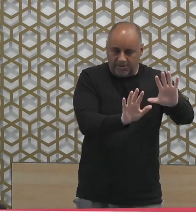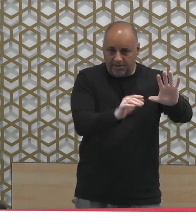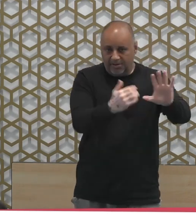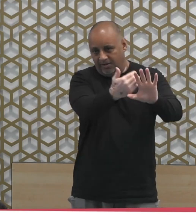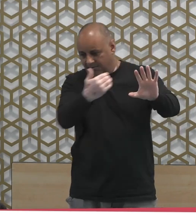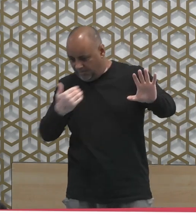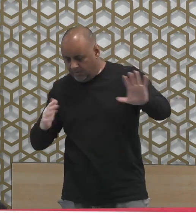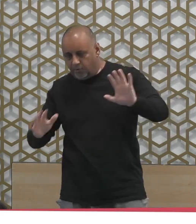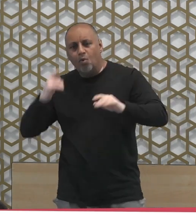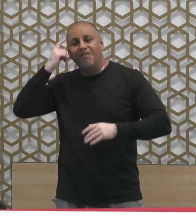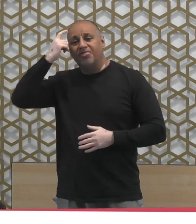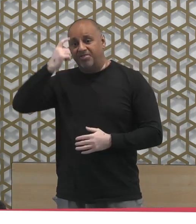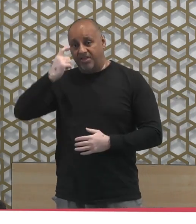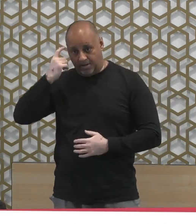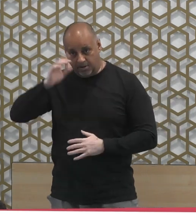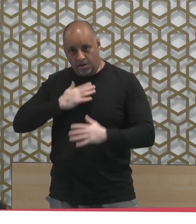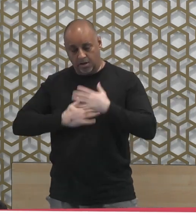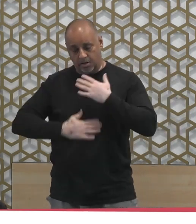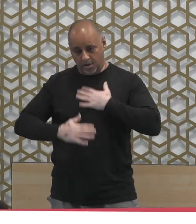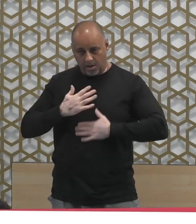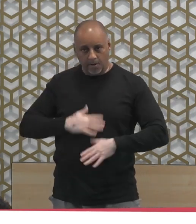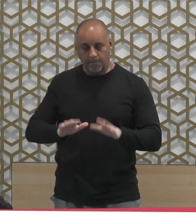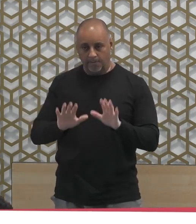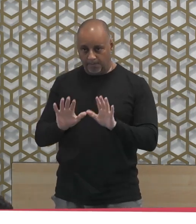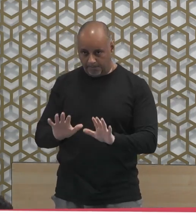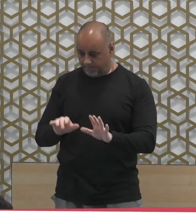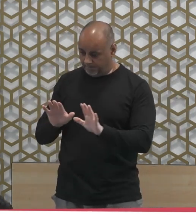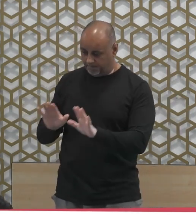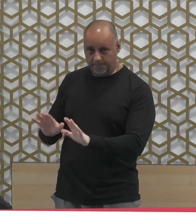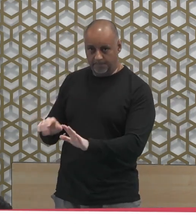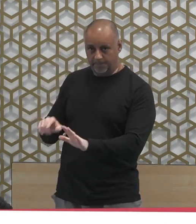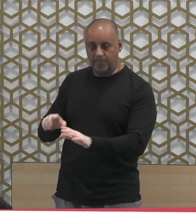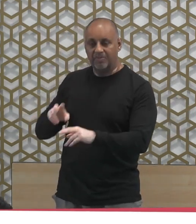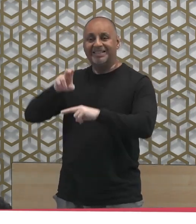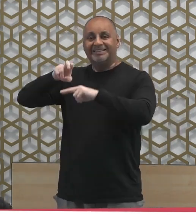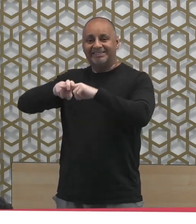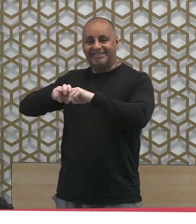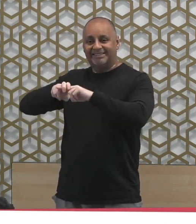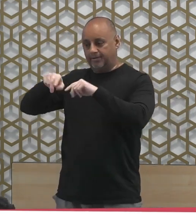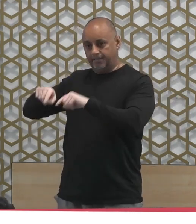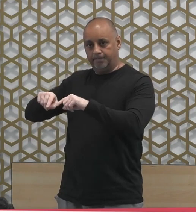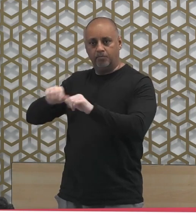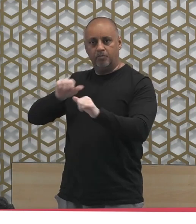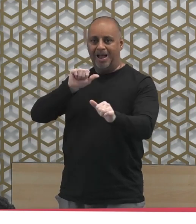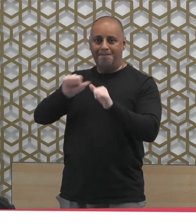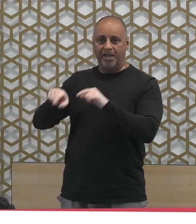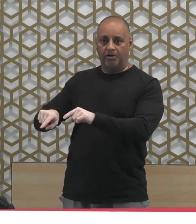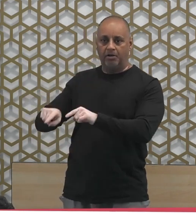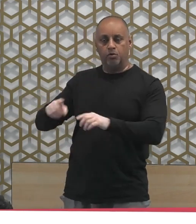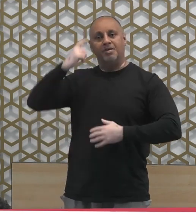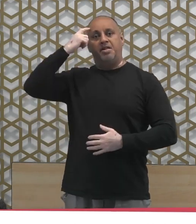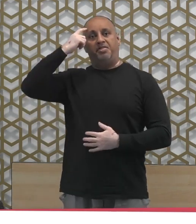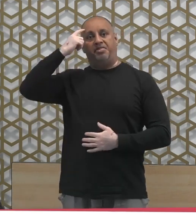engaging and running towards the fitan is the one who is in a better state very important principle for us to understand